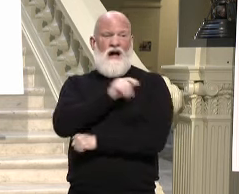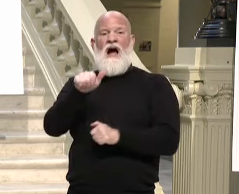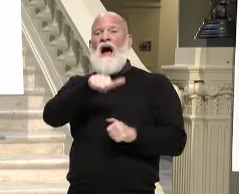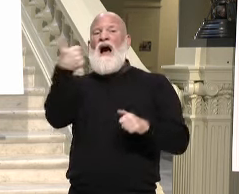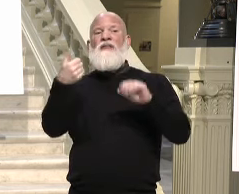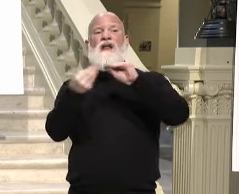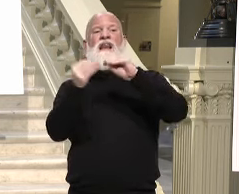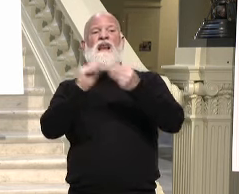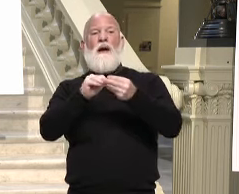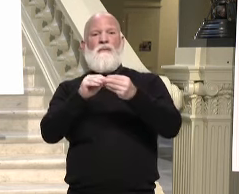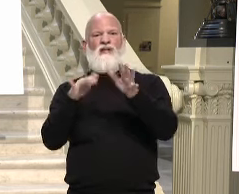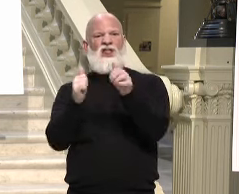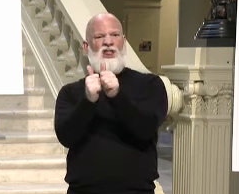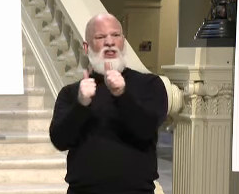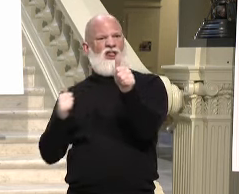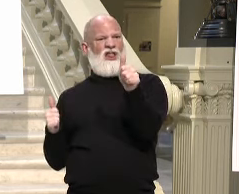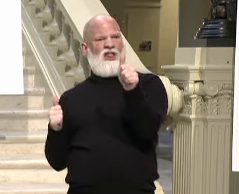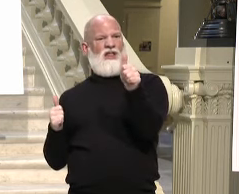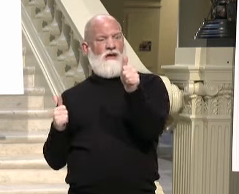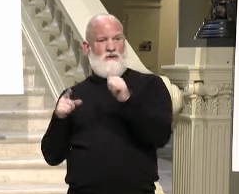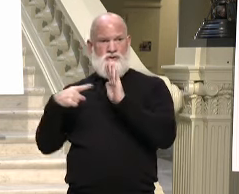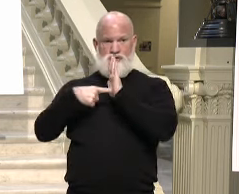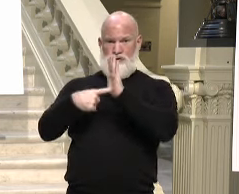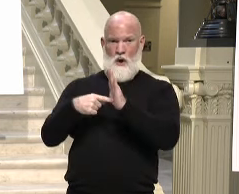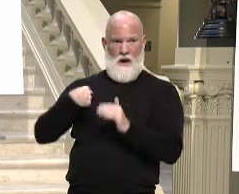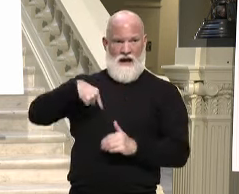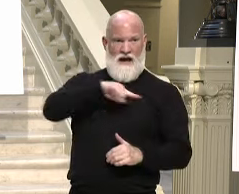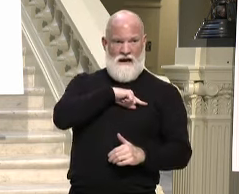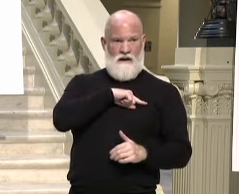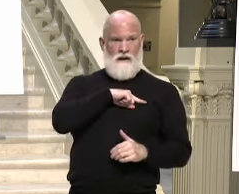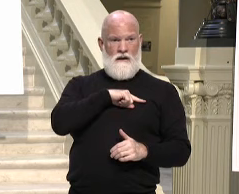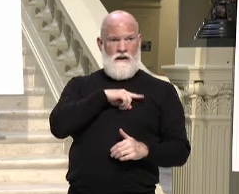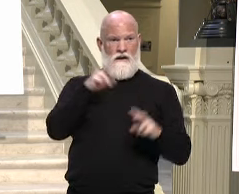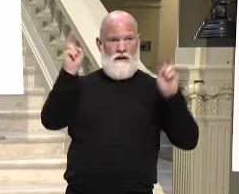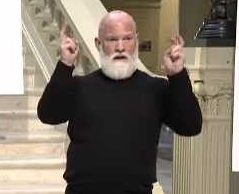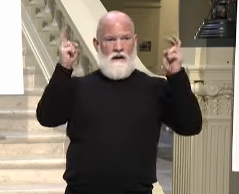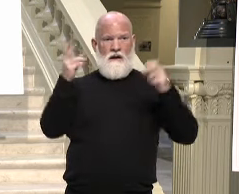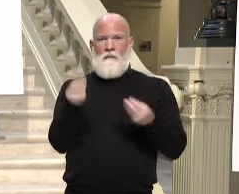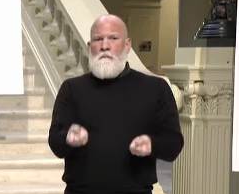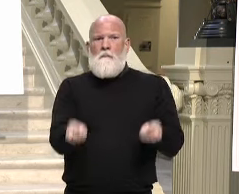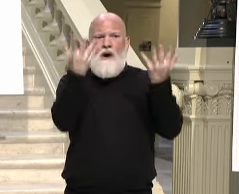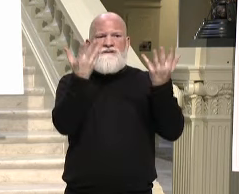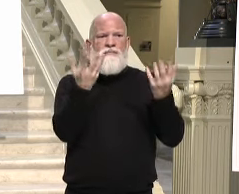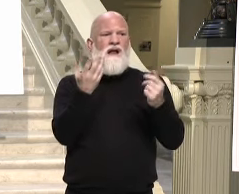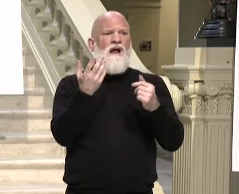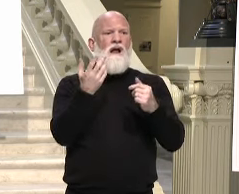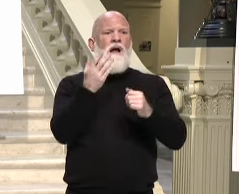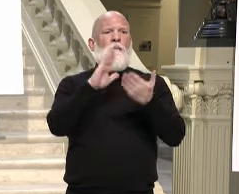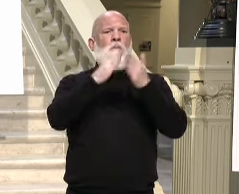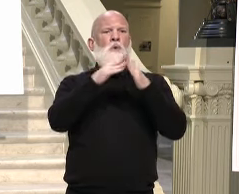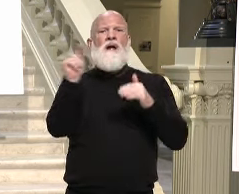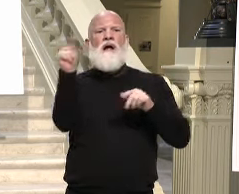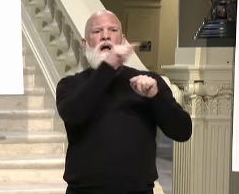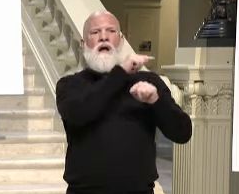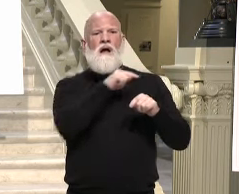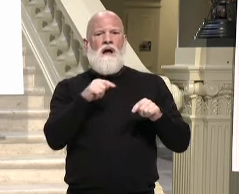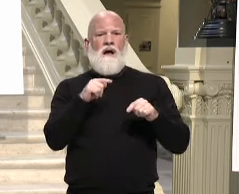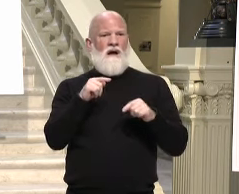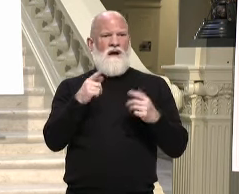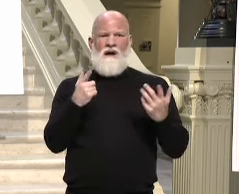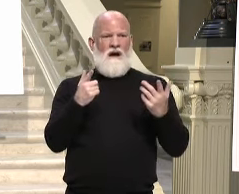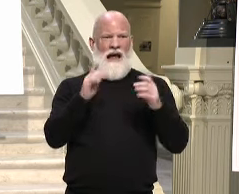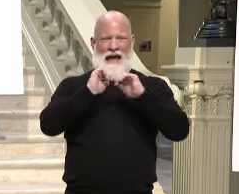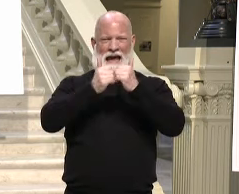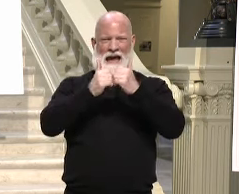at the bottom of the country in distribution. Why that consistent discrepancy? And where are we